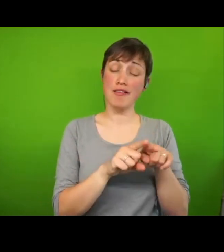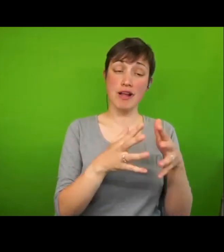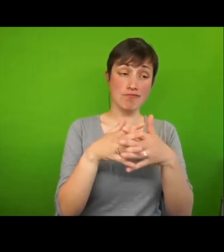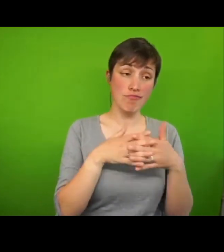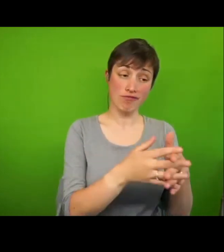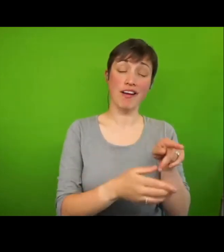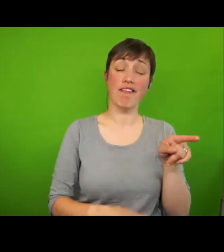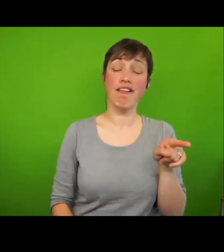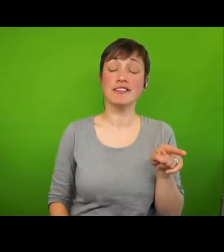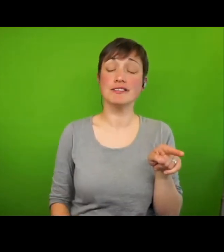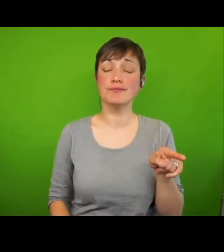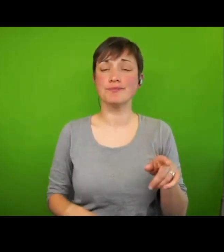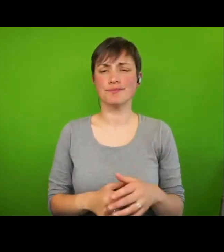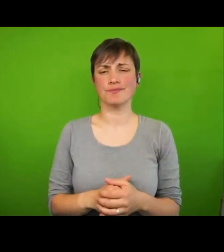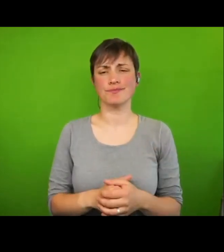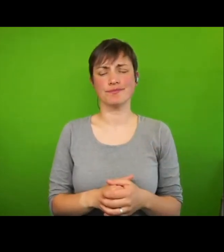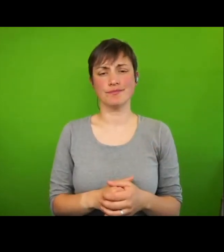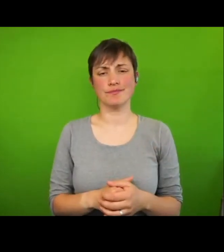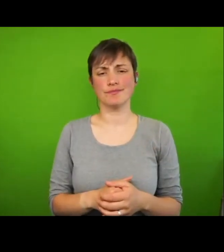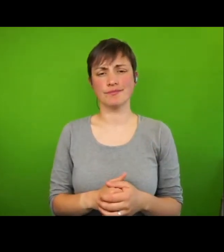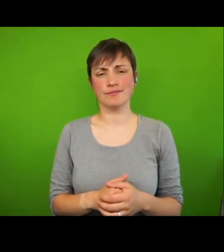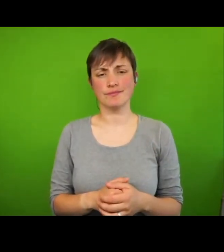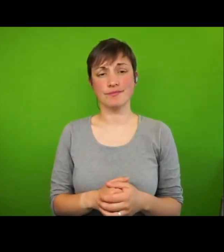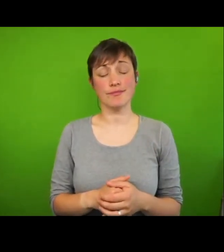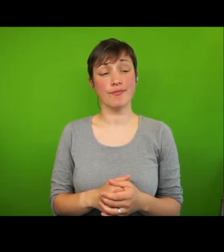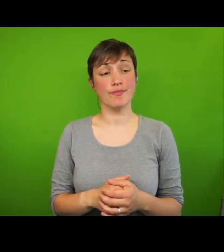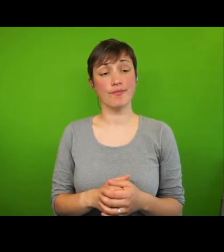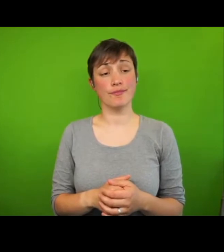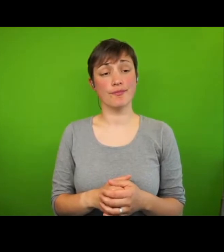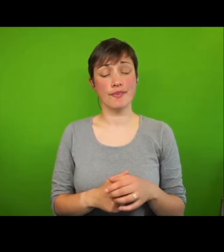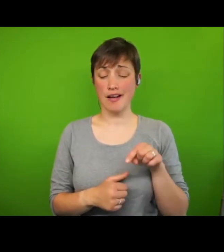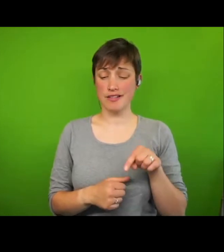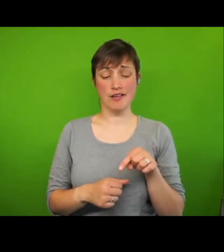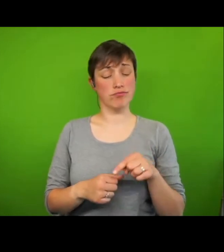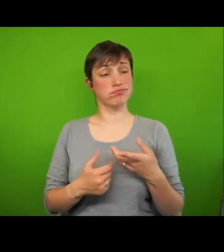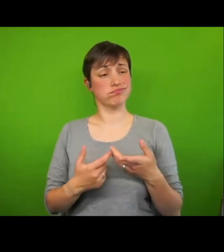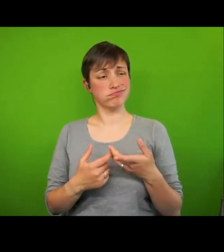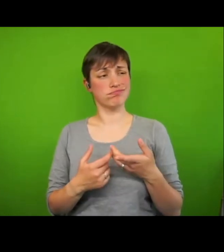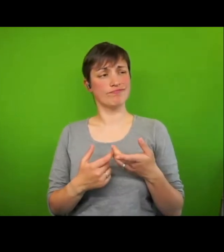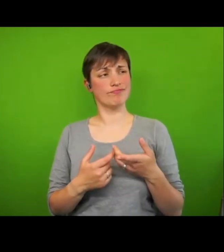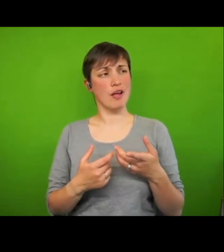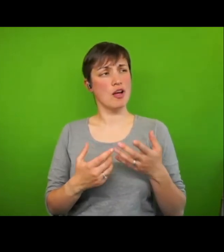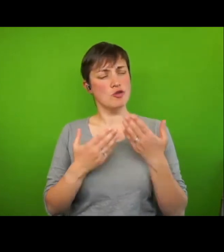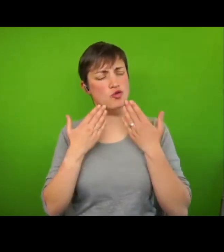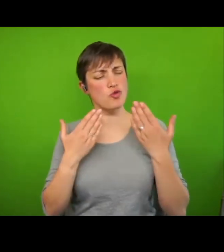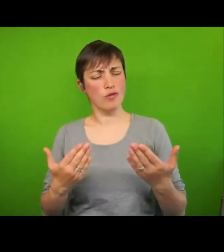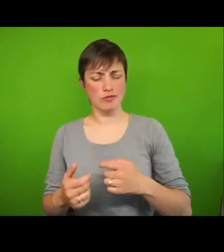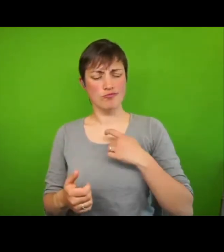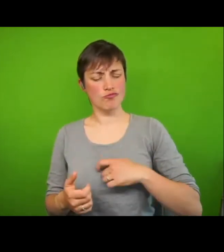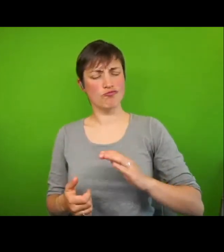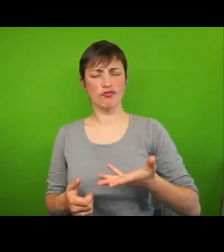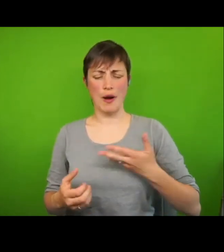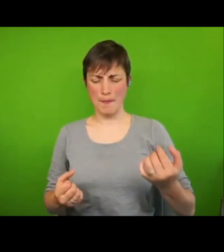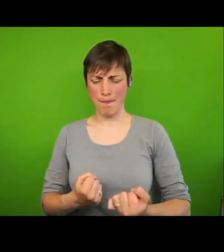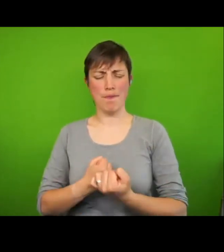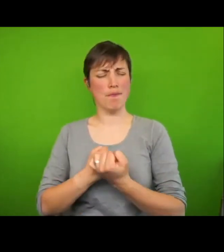human rights mobilising power is illustrated by an